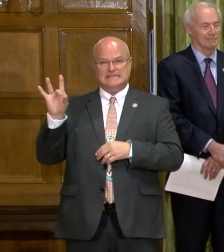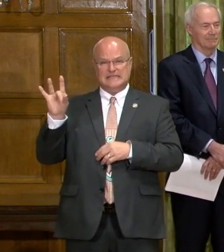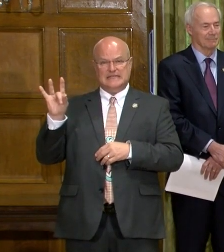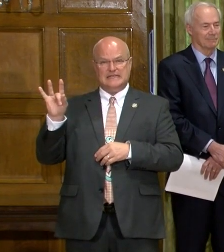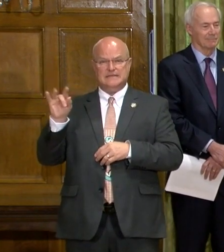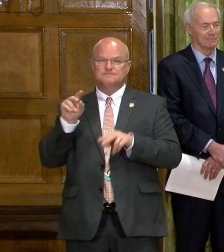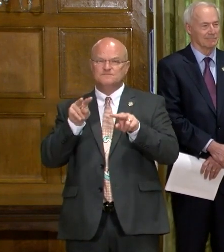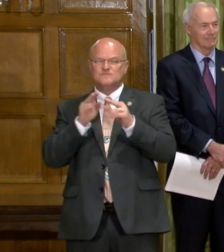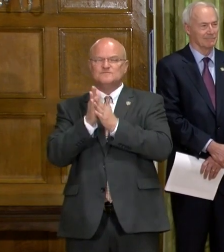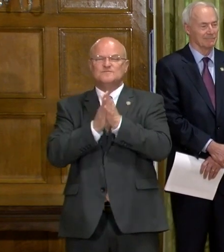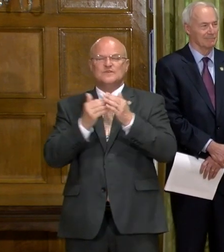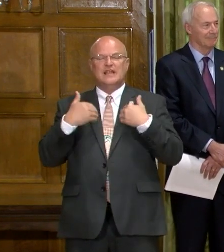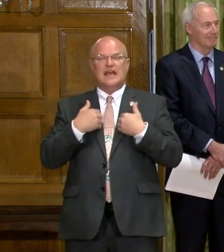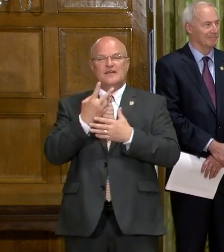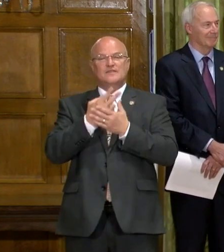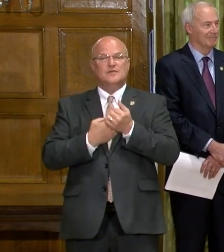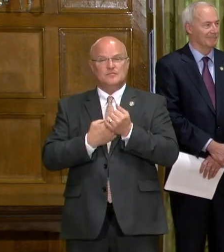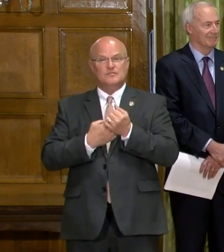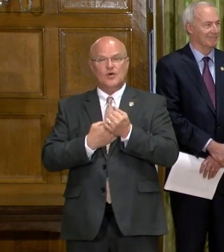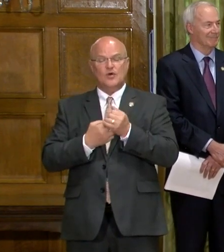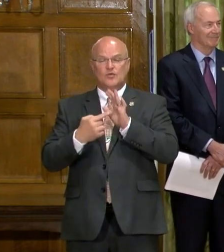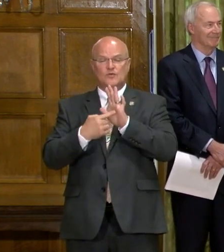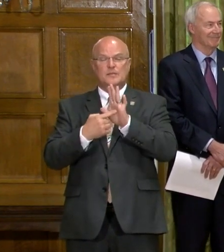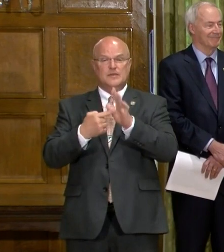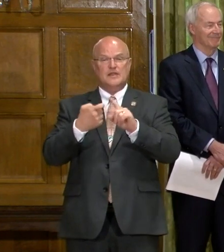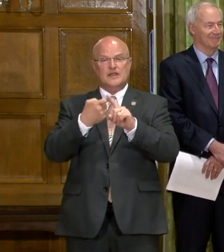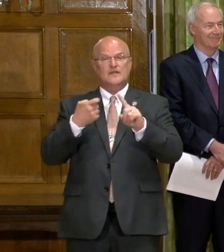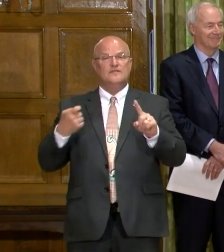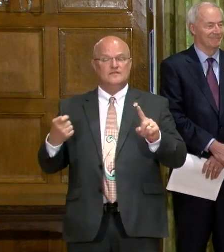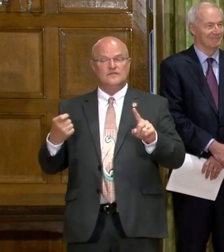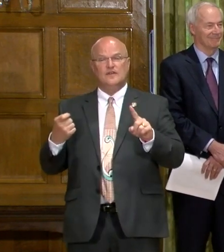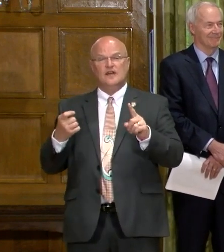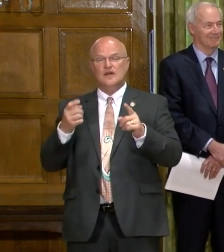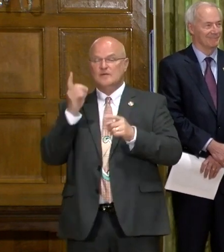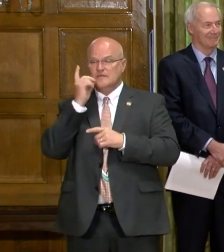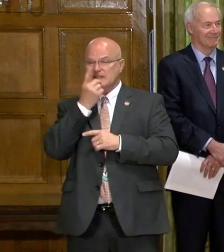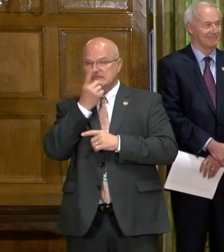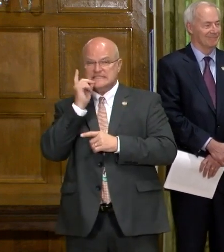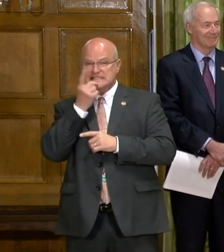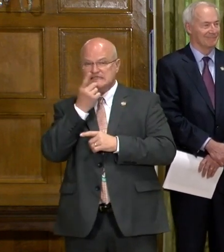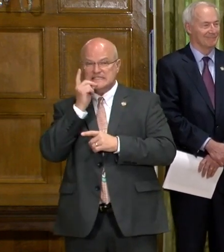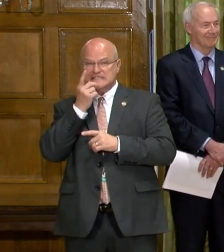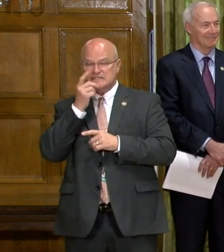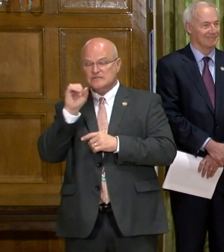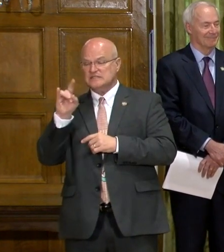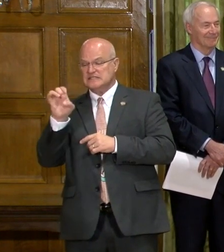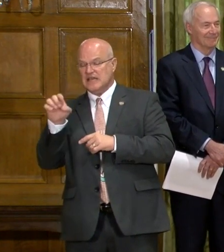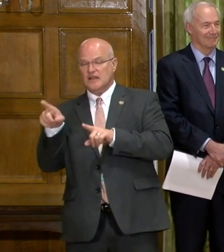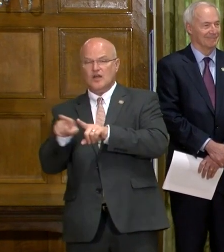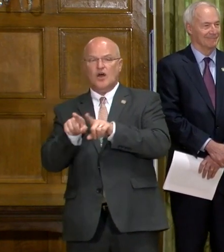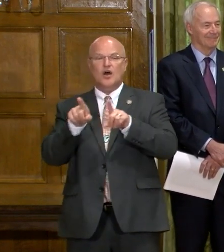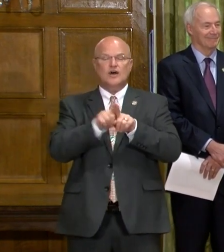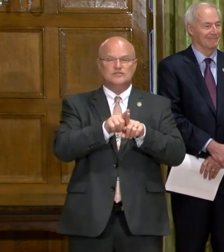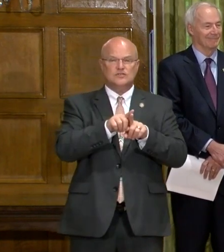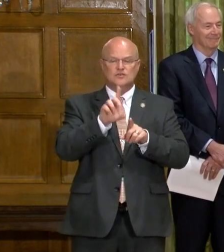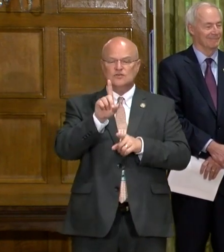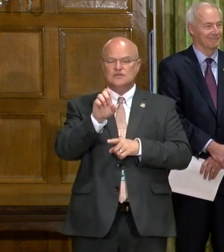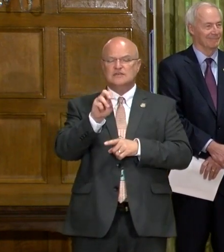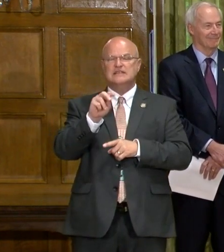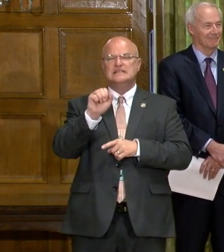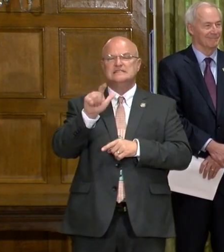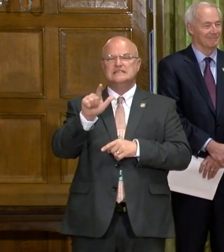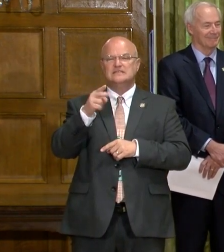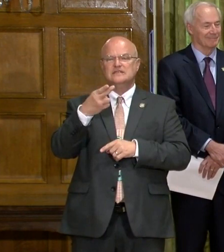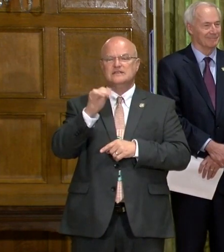so we're looking forward to having both, uh, representatives from, from the dental, uh, side and also the dental hygienists